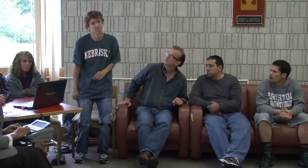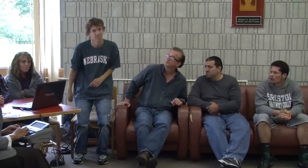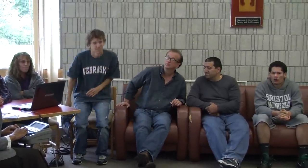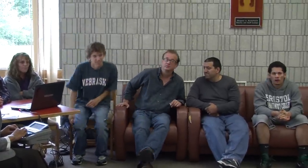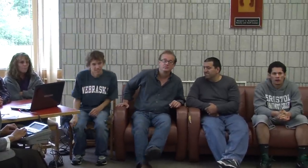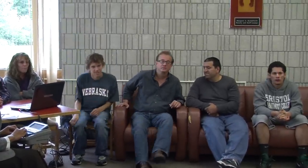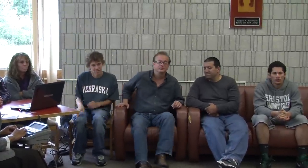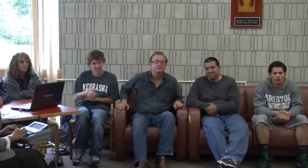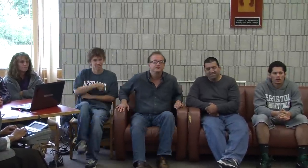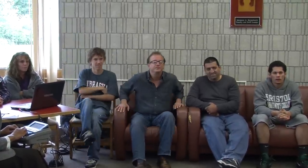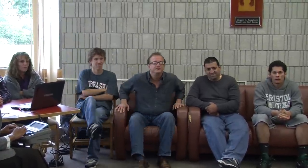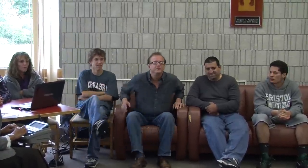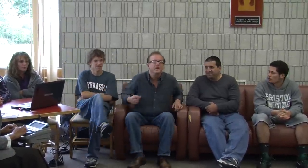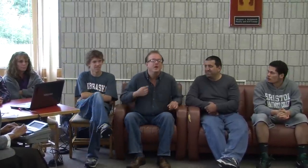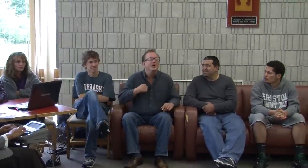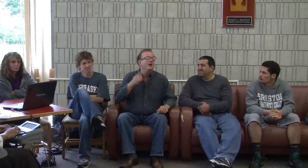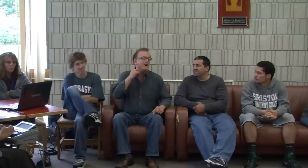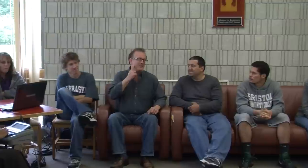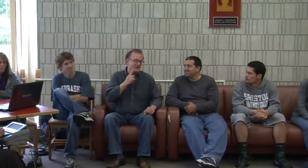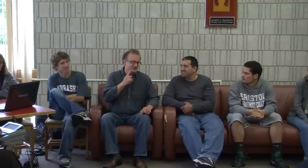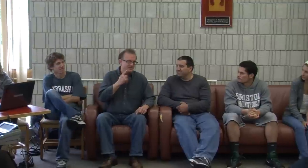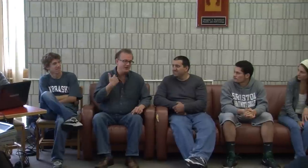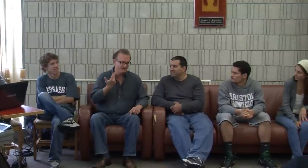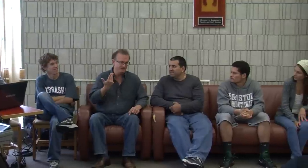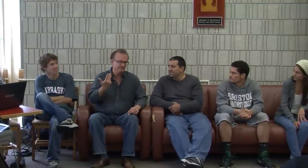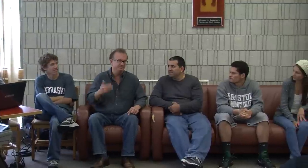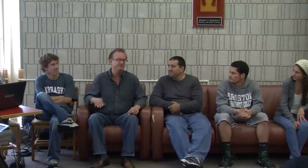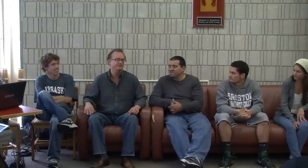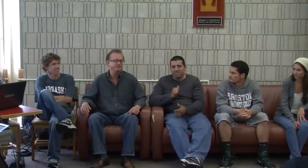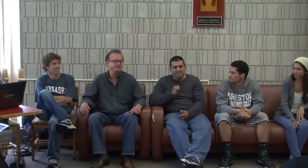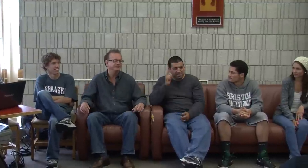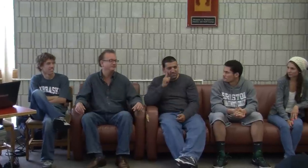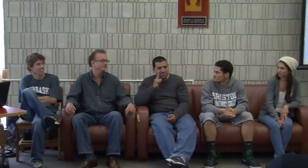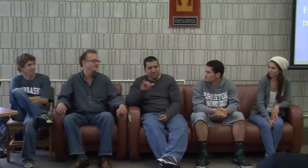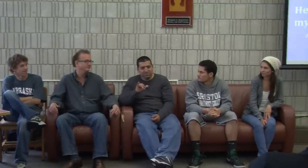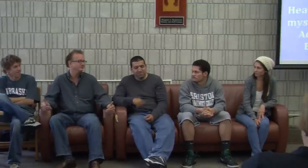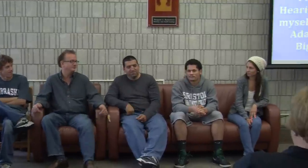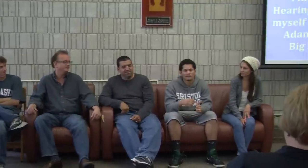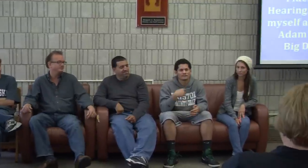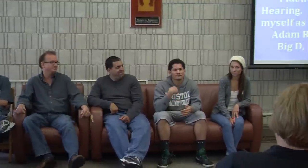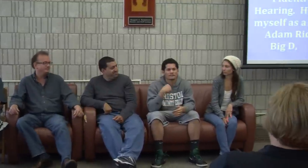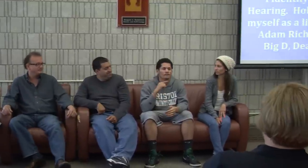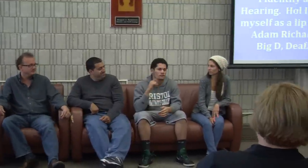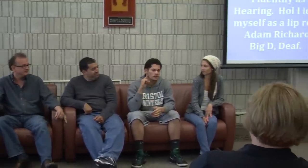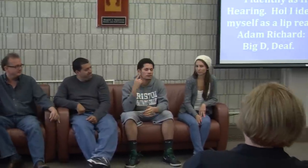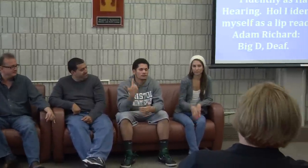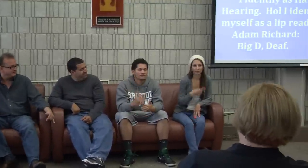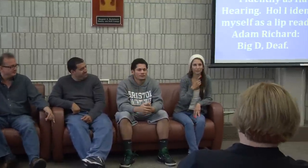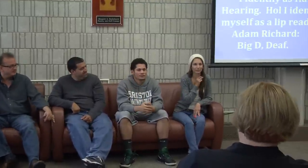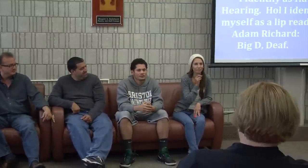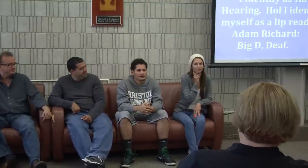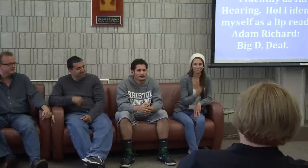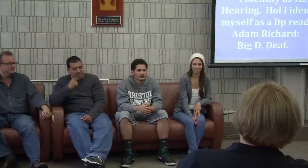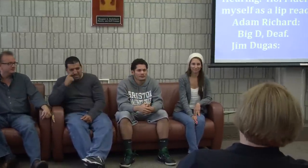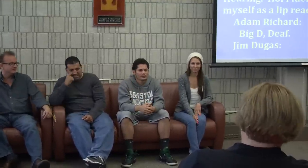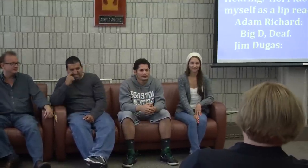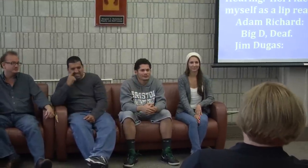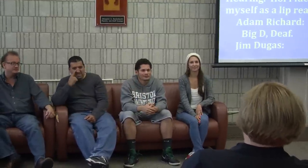Big D deaf. Big D I'm deaf. I'm deaf. as well. I'm deaf. And I'm deaf.